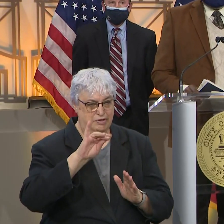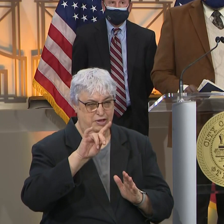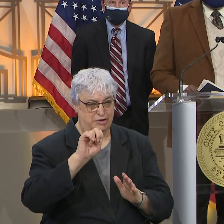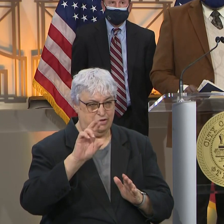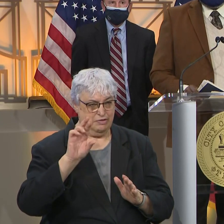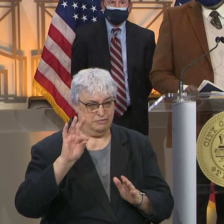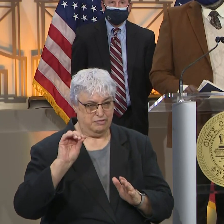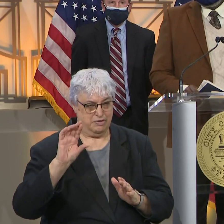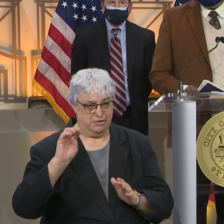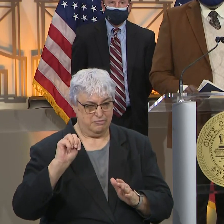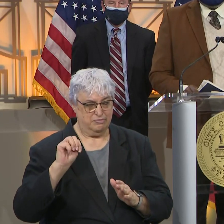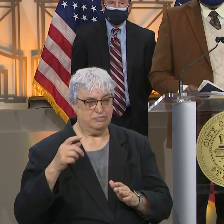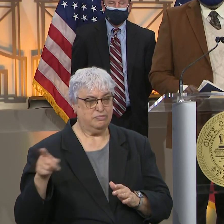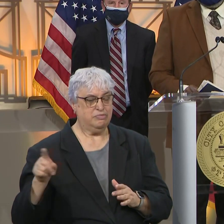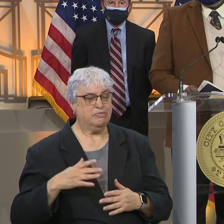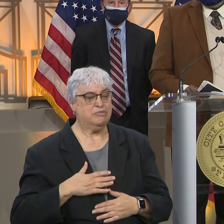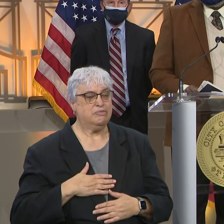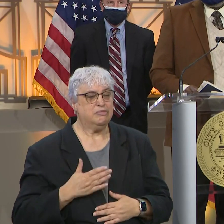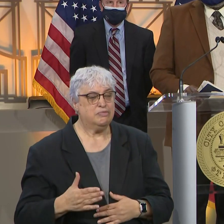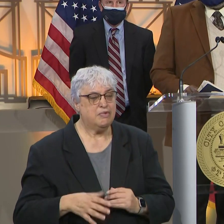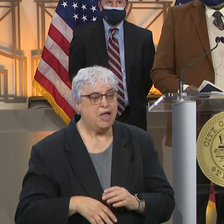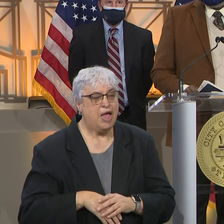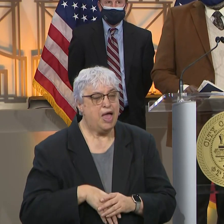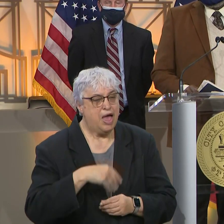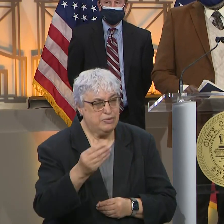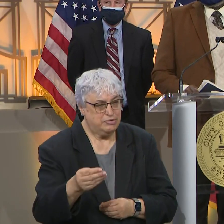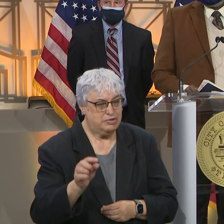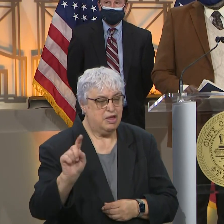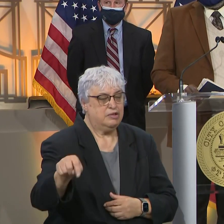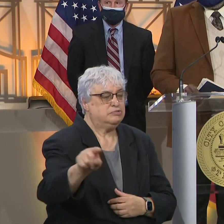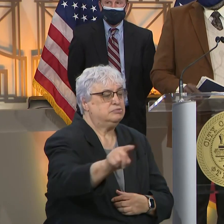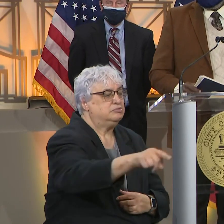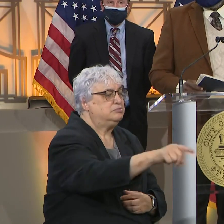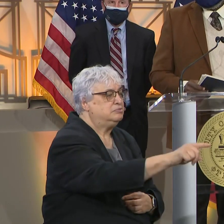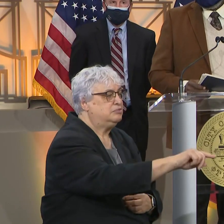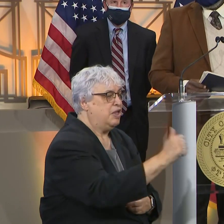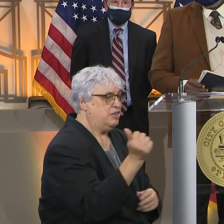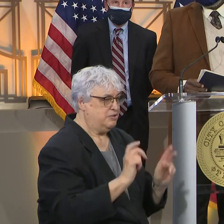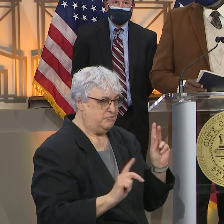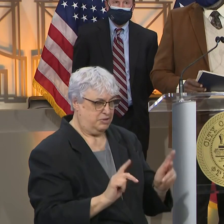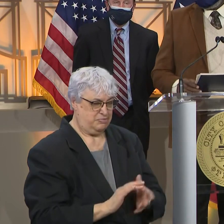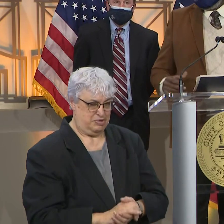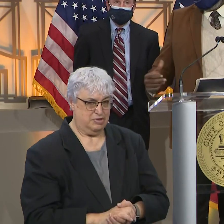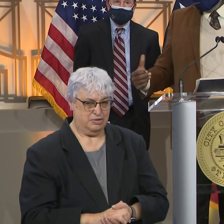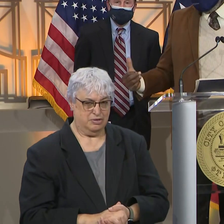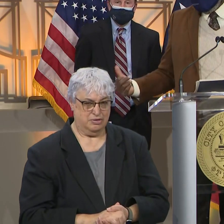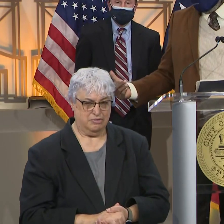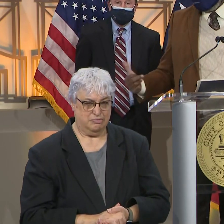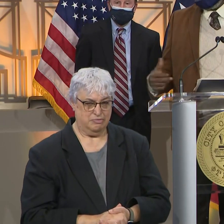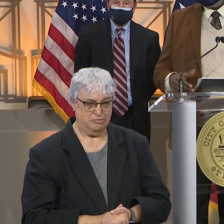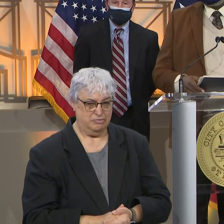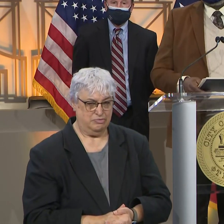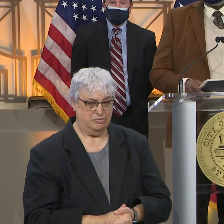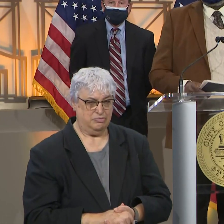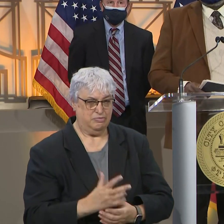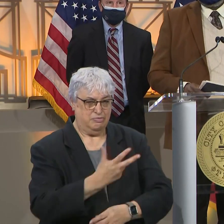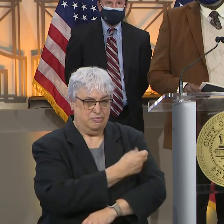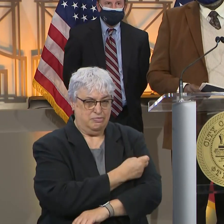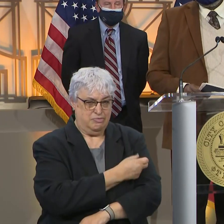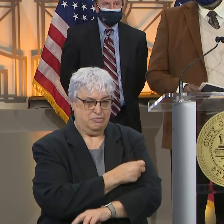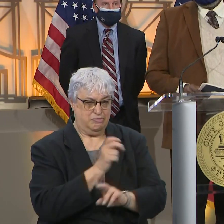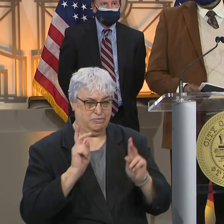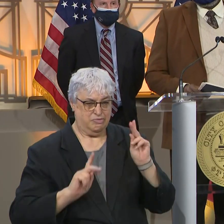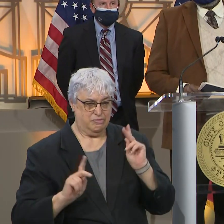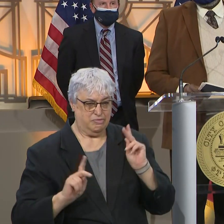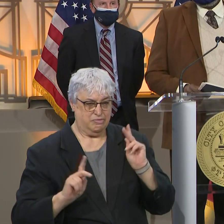which meant that they were willing to go outside of their system to vaccinate other folks. For example, they vaccinated some of the